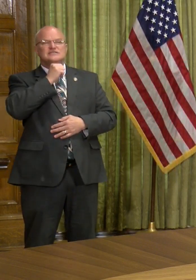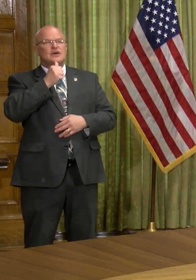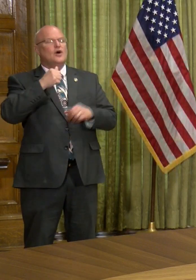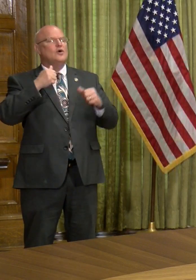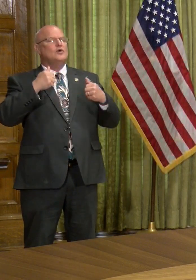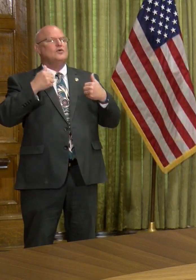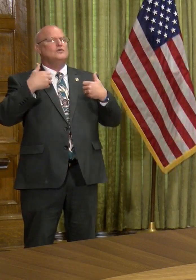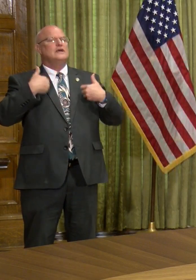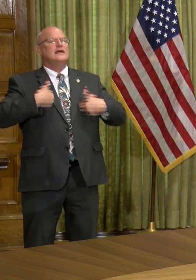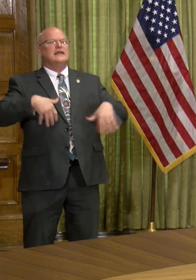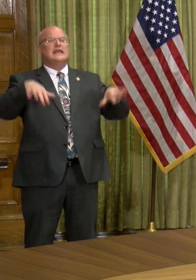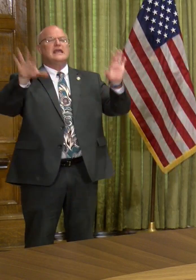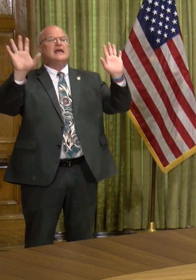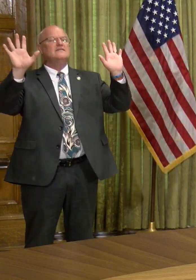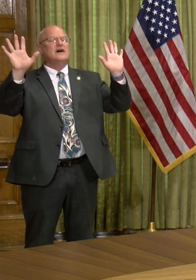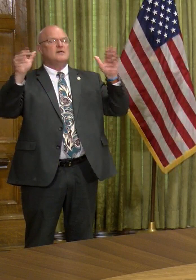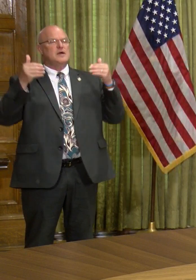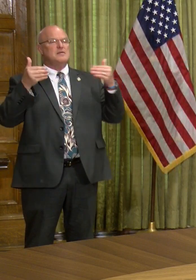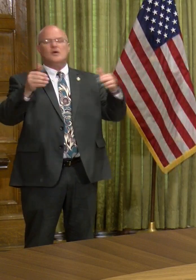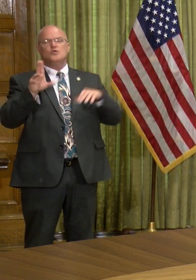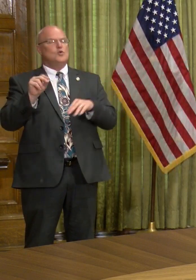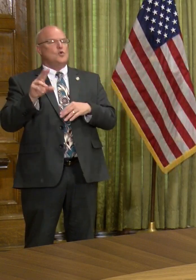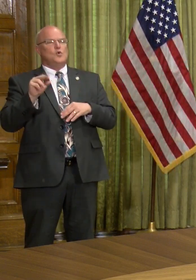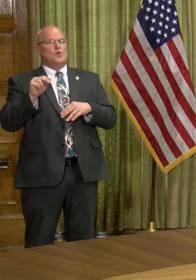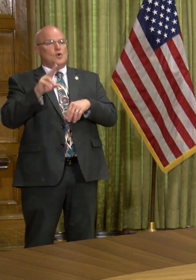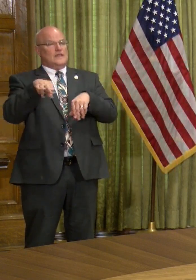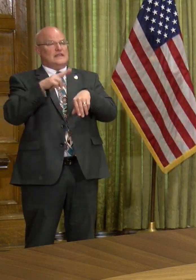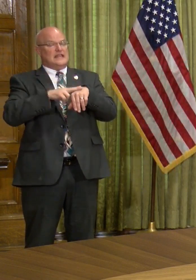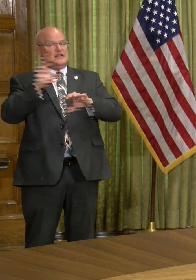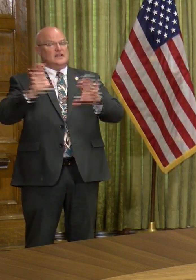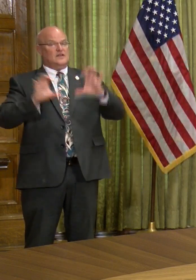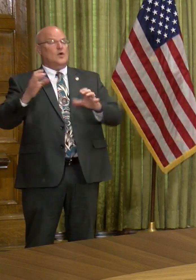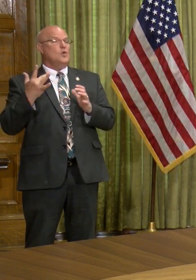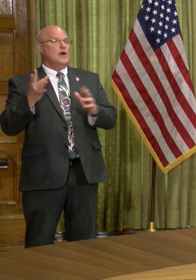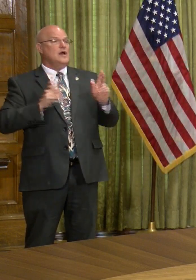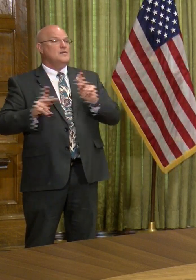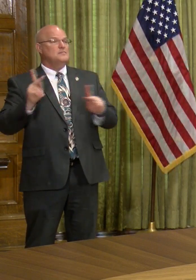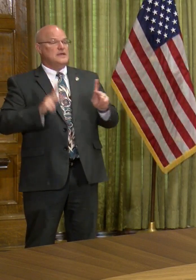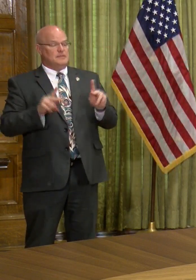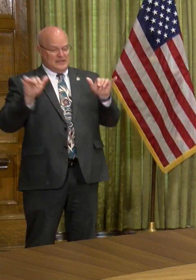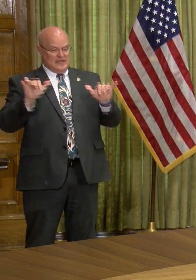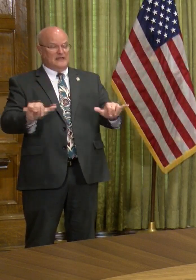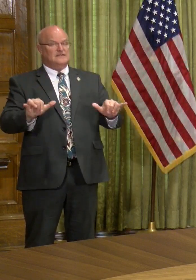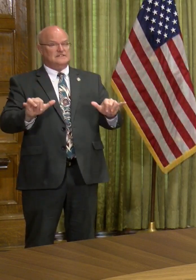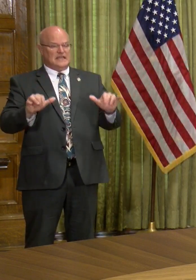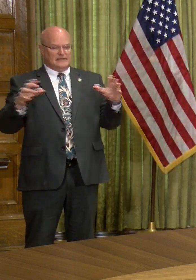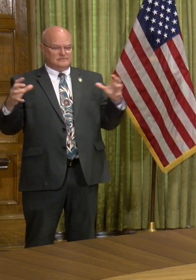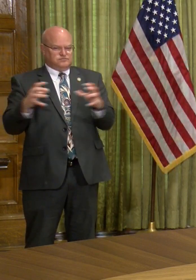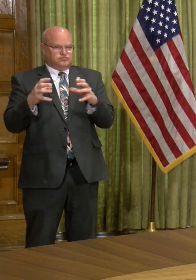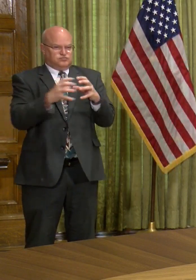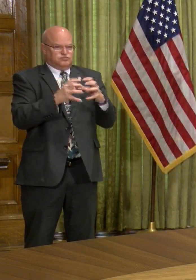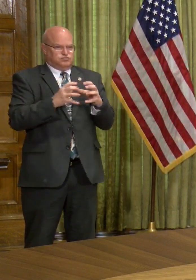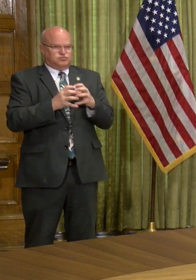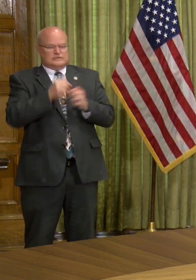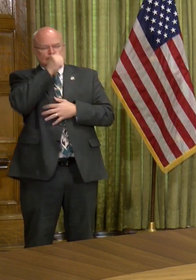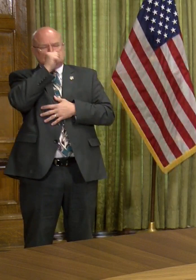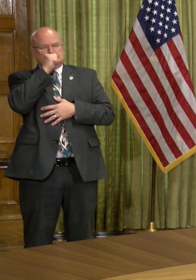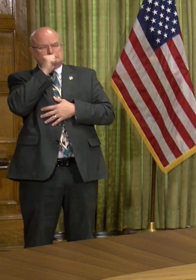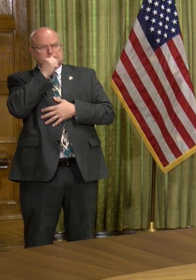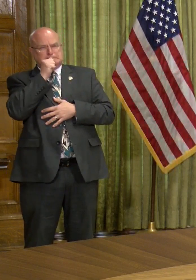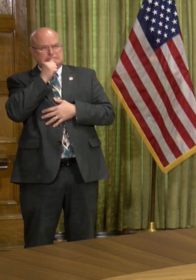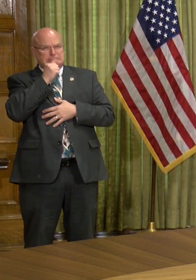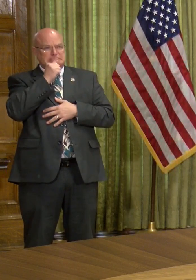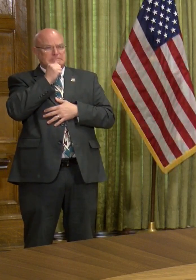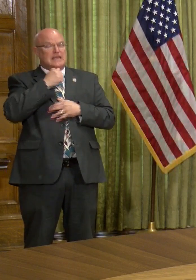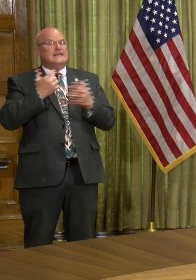some of the national conversation. And the national conversation is coming because people have stayed cloistered as long as they can stand being